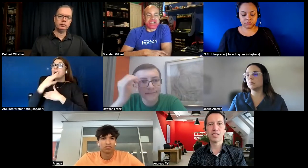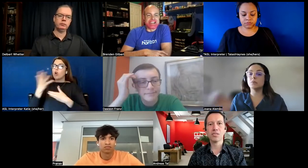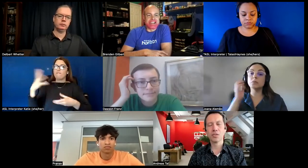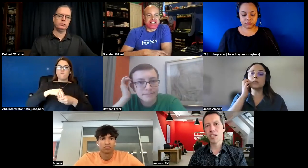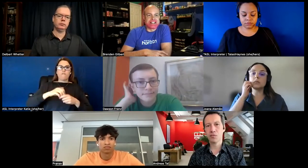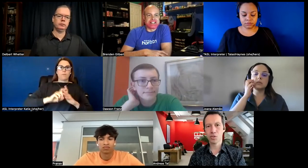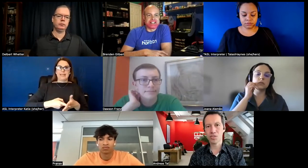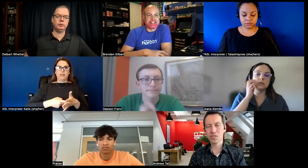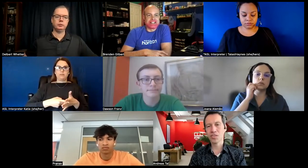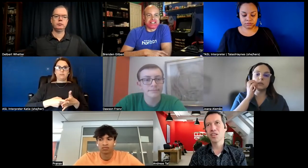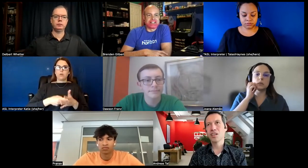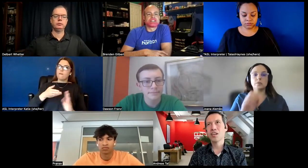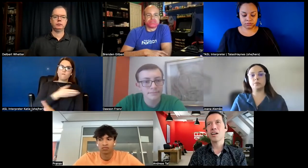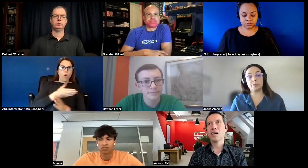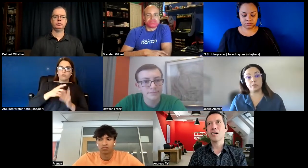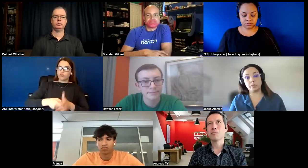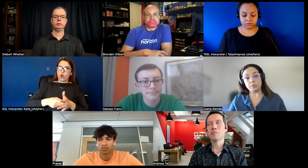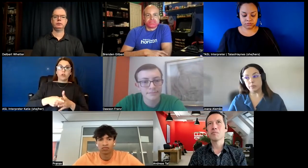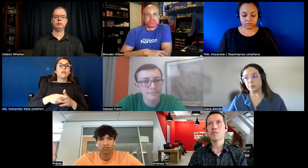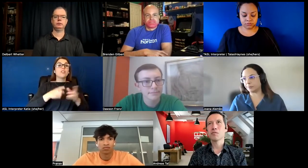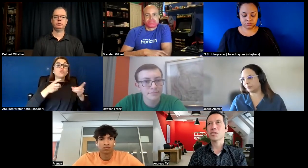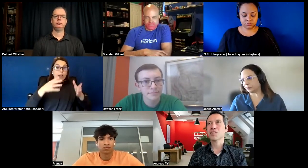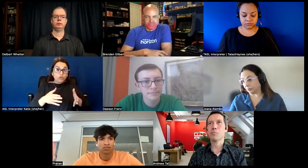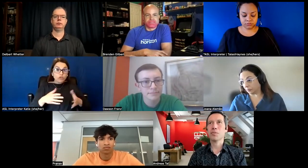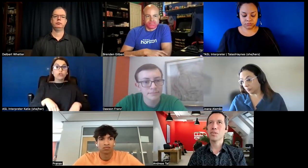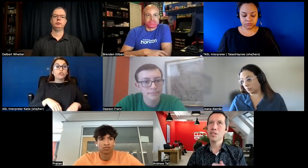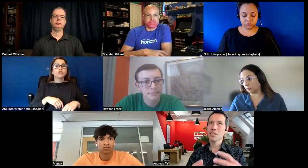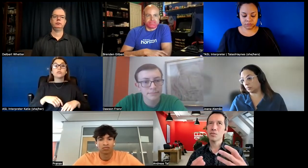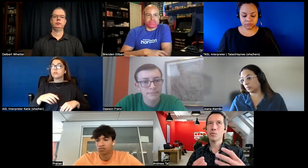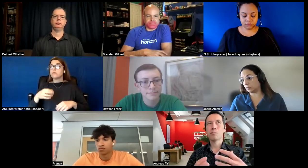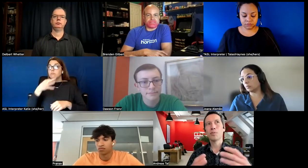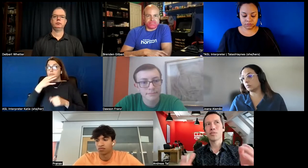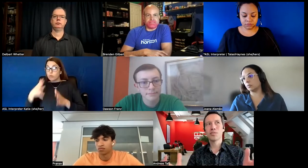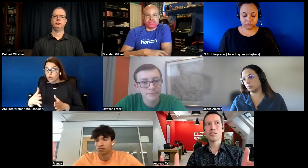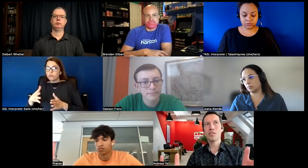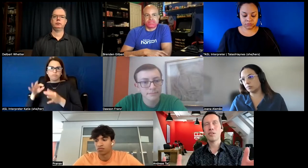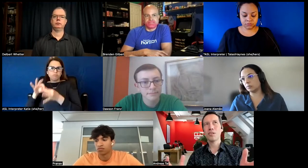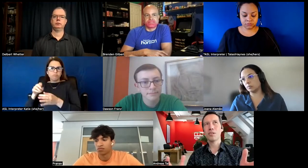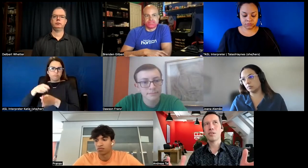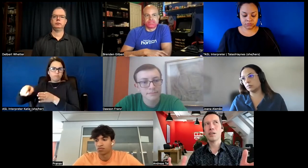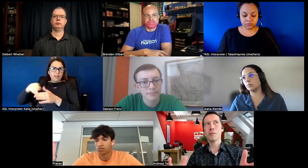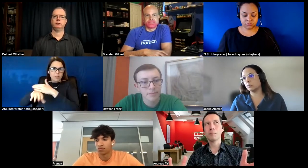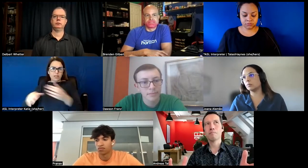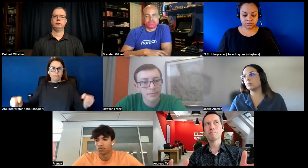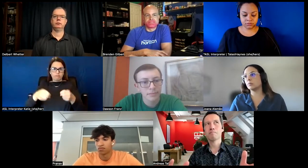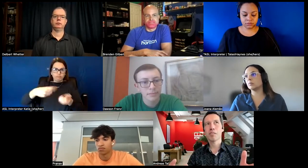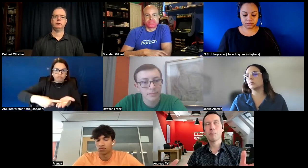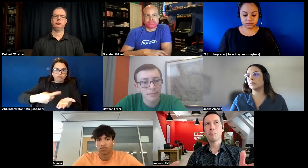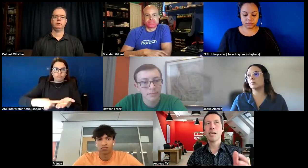the creative choices for example to put or make a